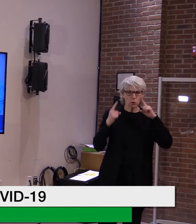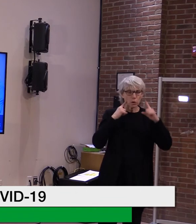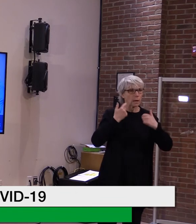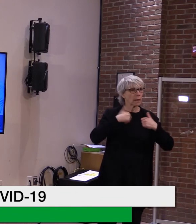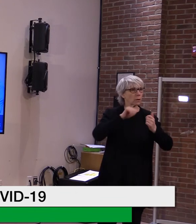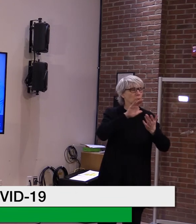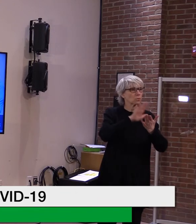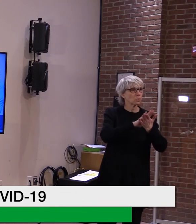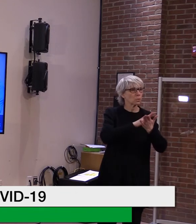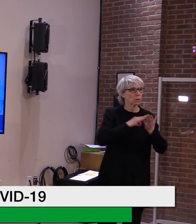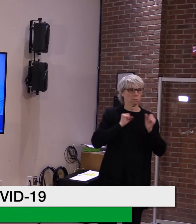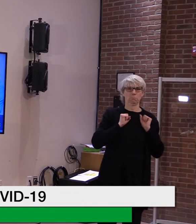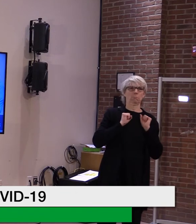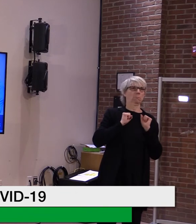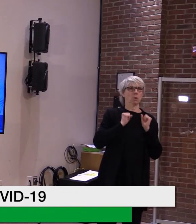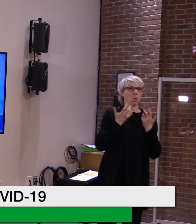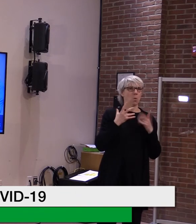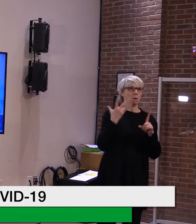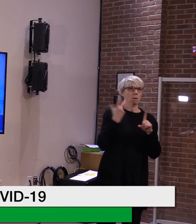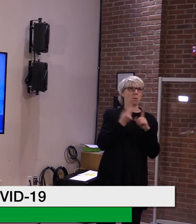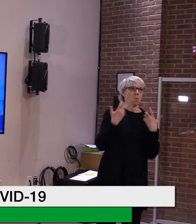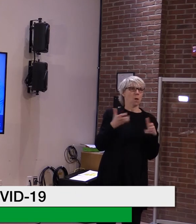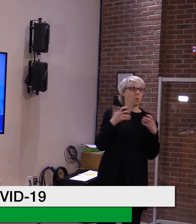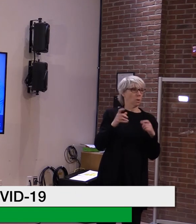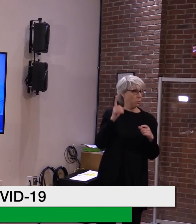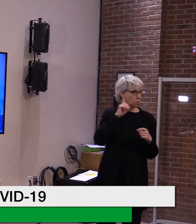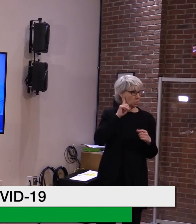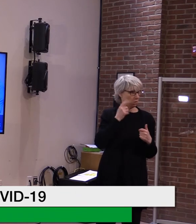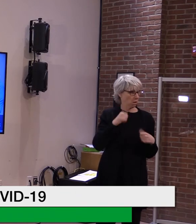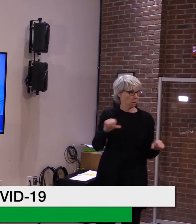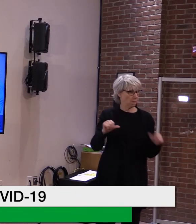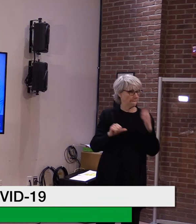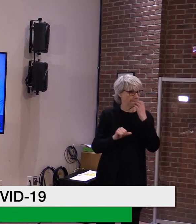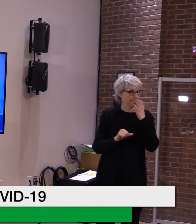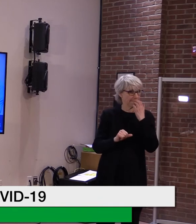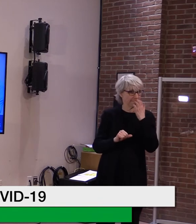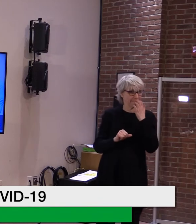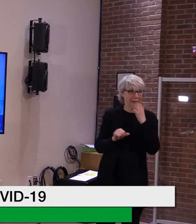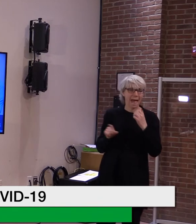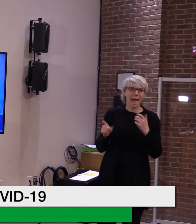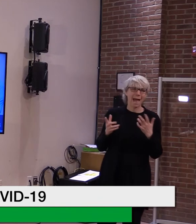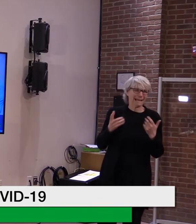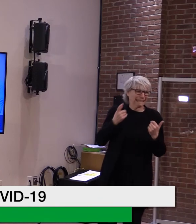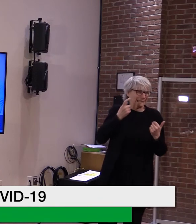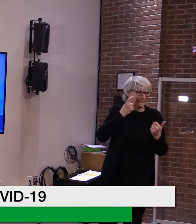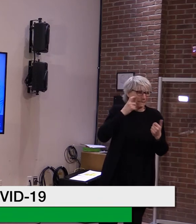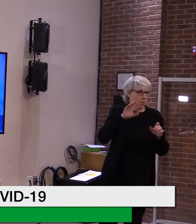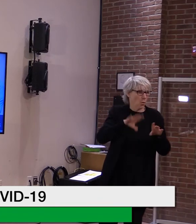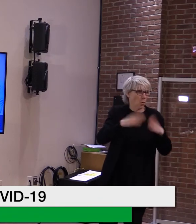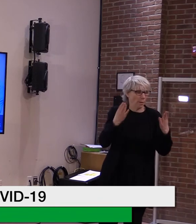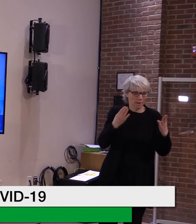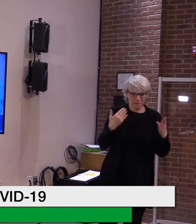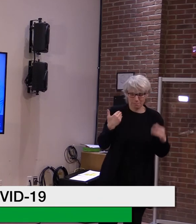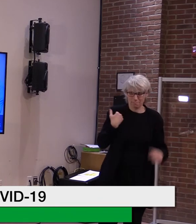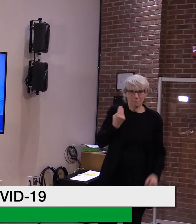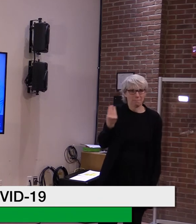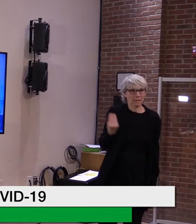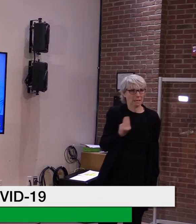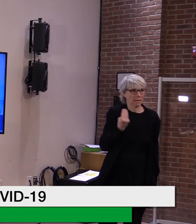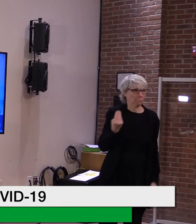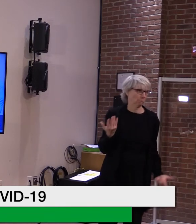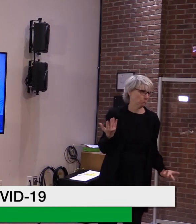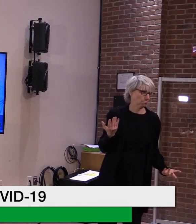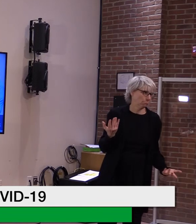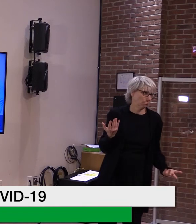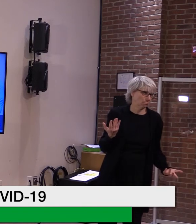people who work in school buildings? Well, I don't, yeah, it's kind of early. Um, this was just Monday. I don't